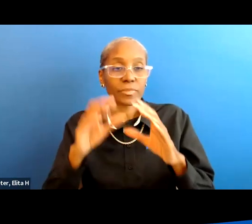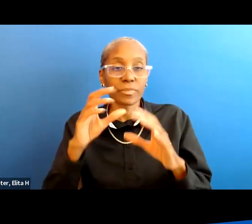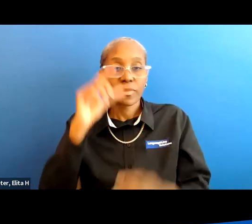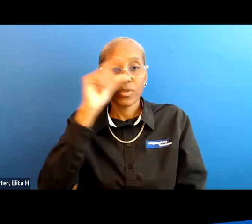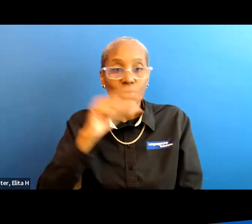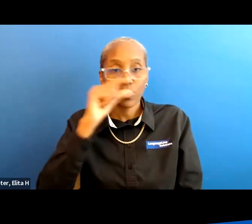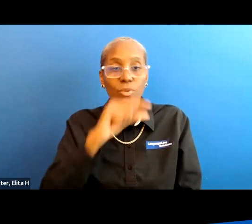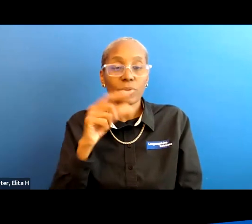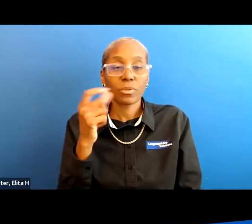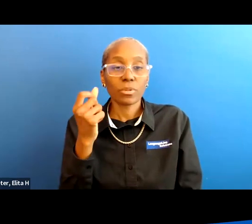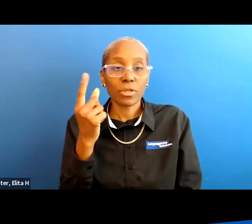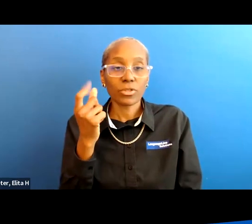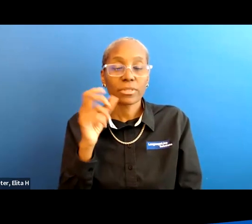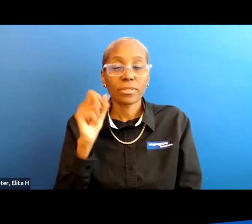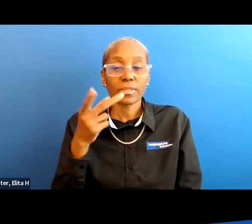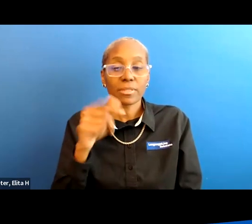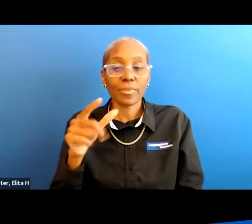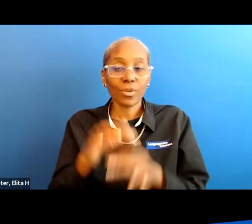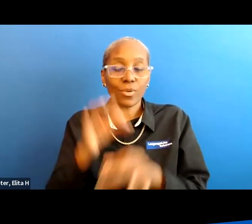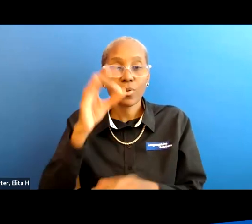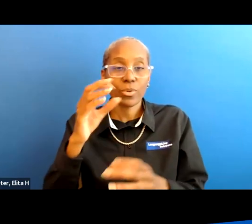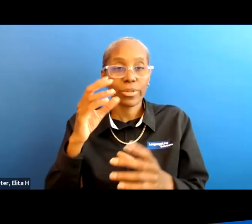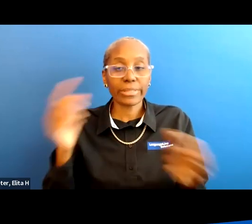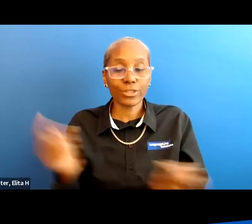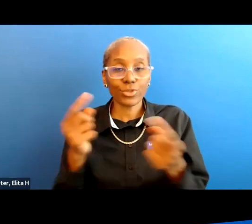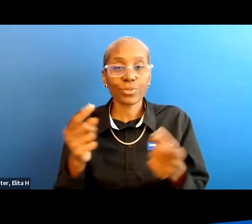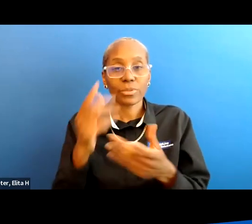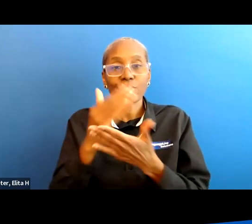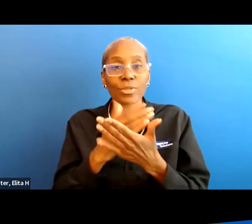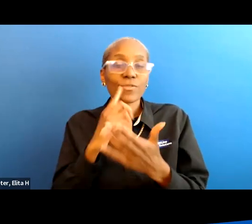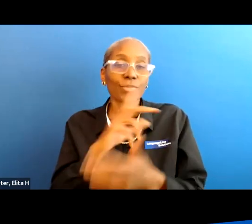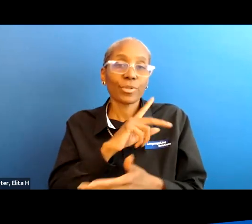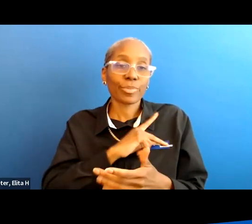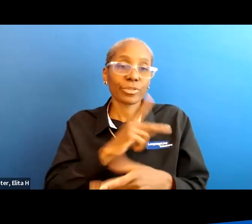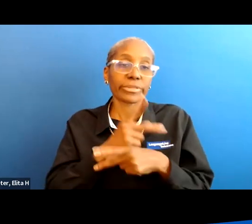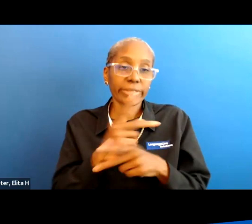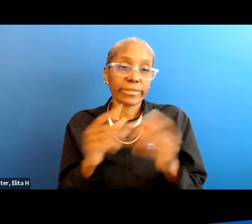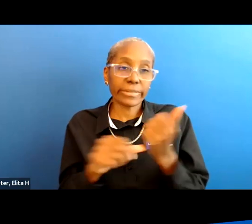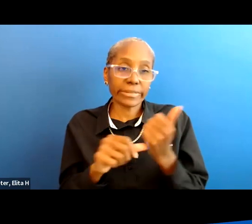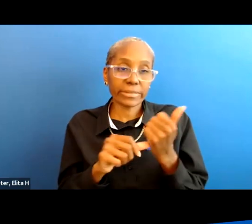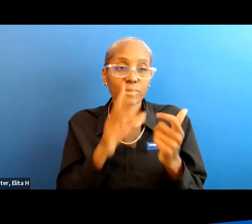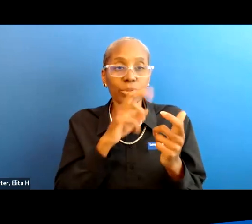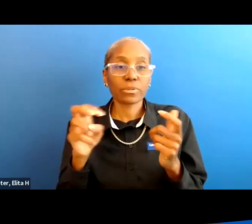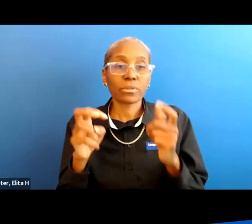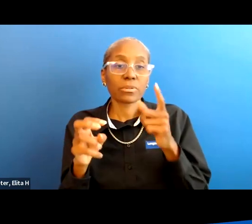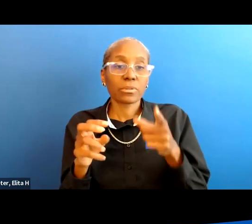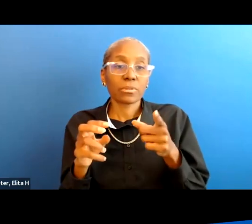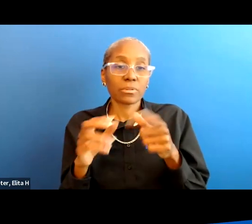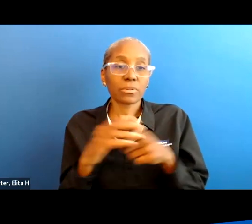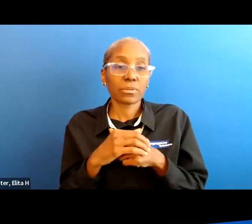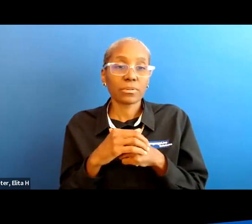understanding spinal cord injury a course for personal care assistance that takes you there but also